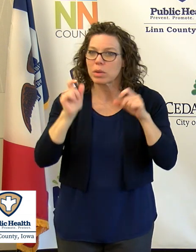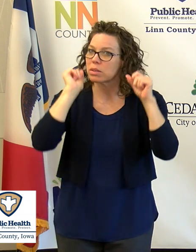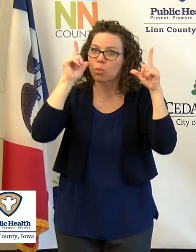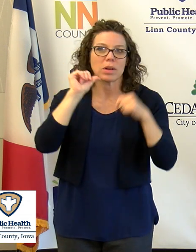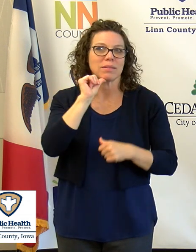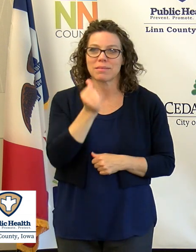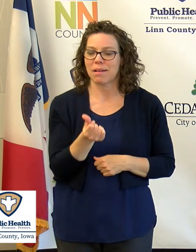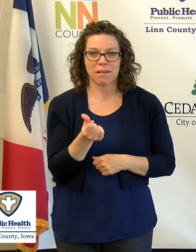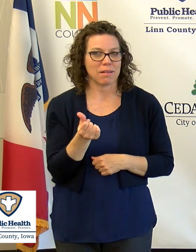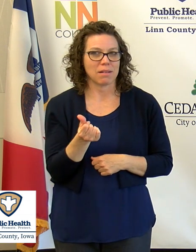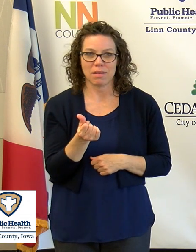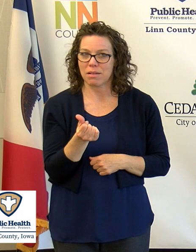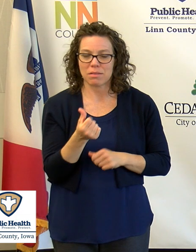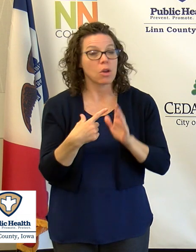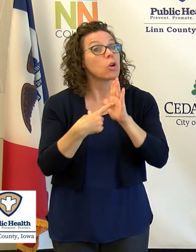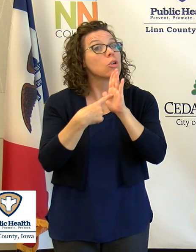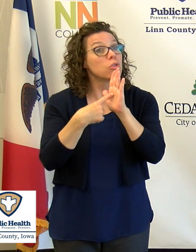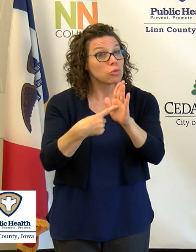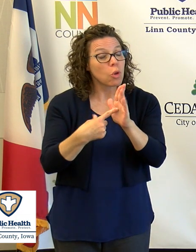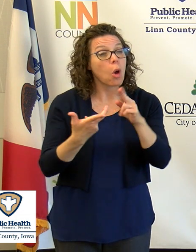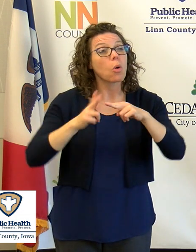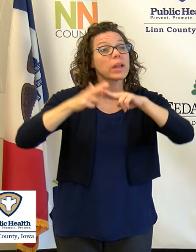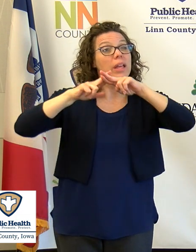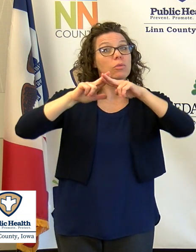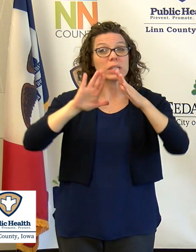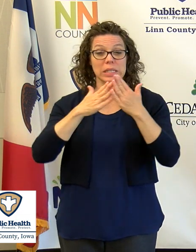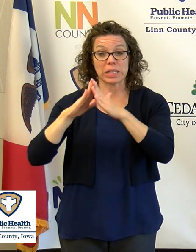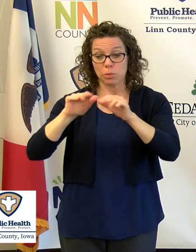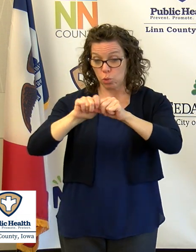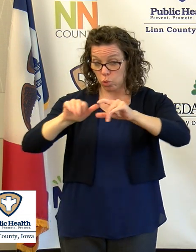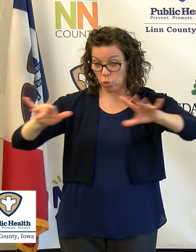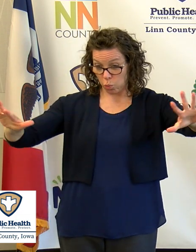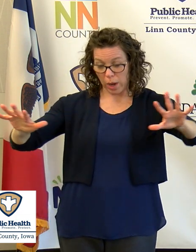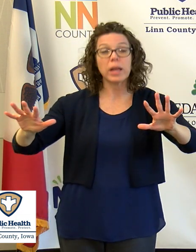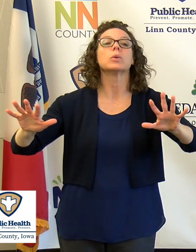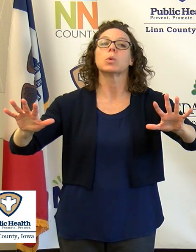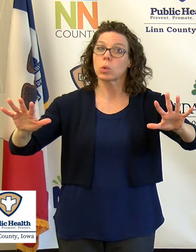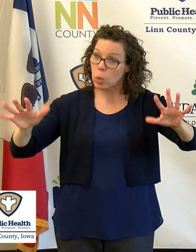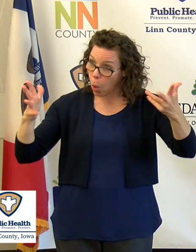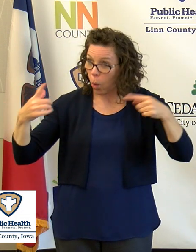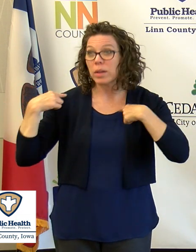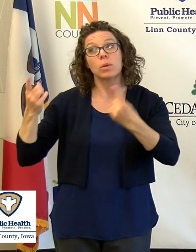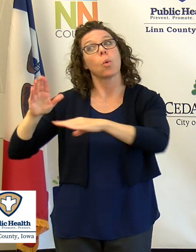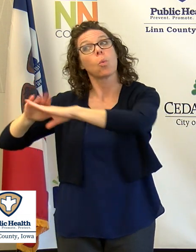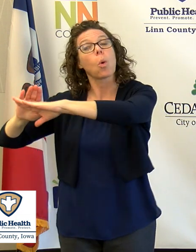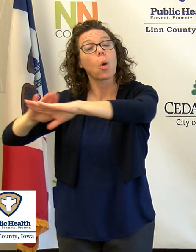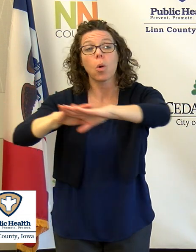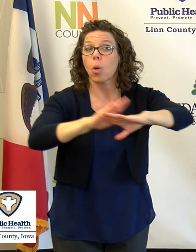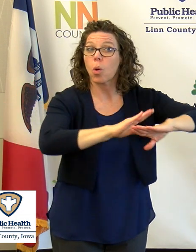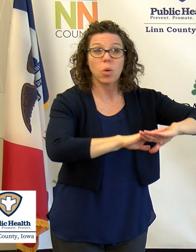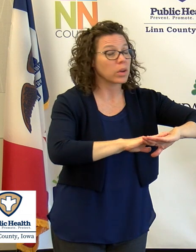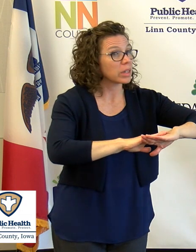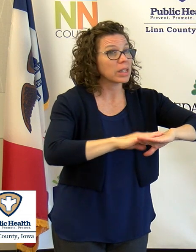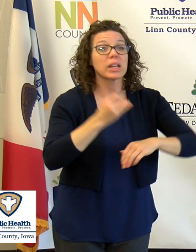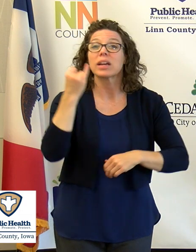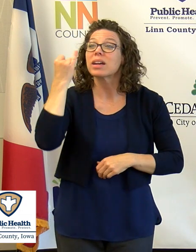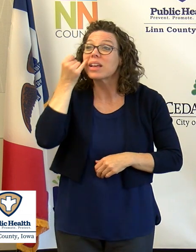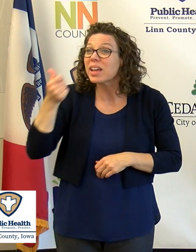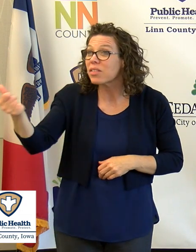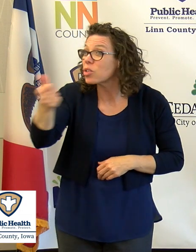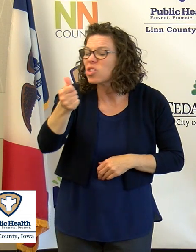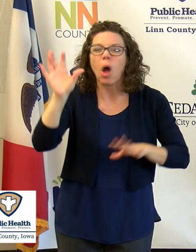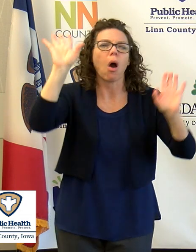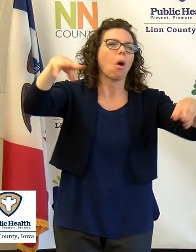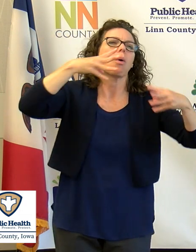an increase in community spread of COVID-19. We have been warning that not abiding by the social distancing